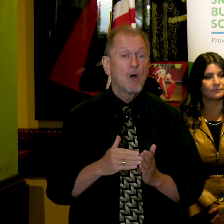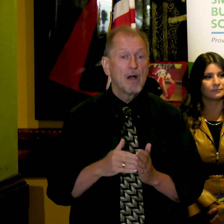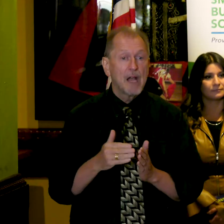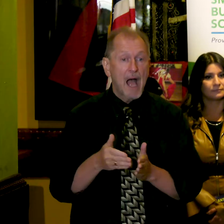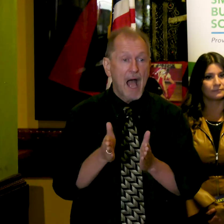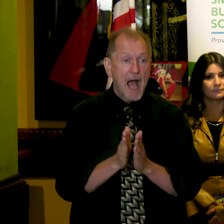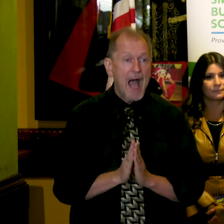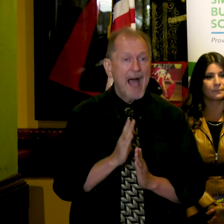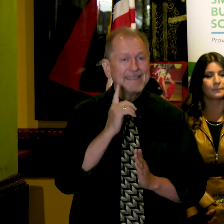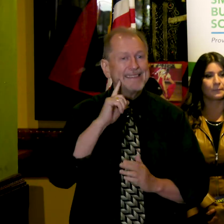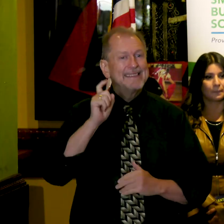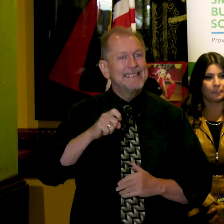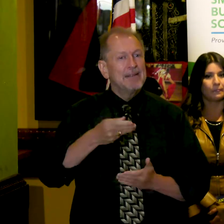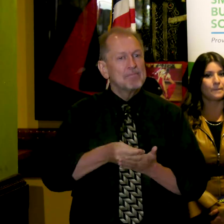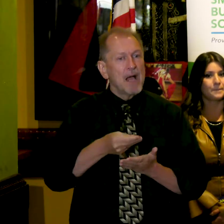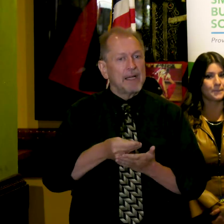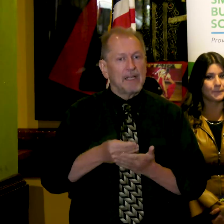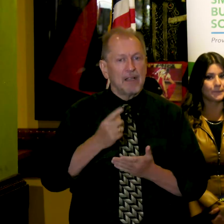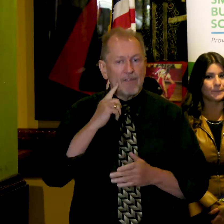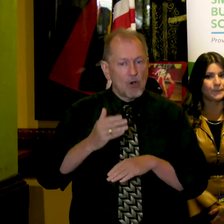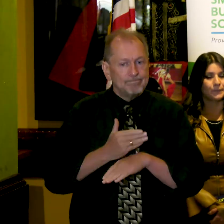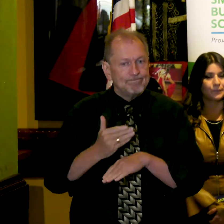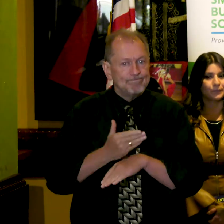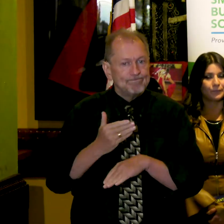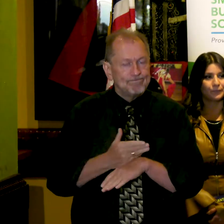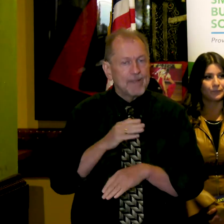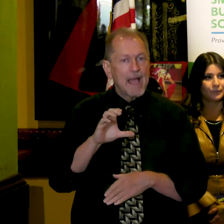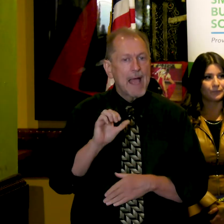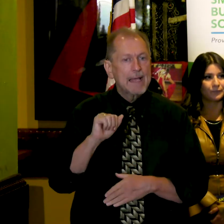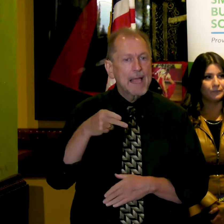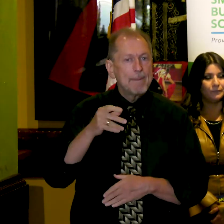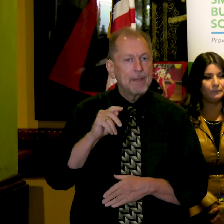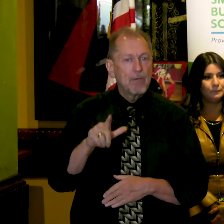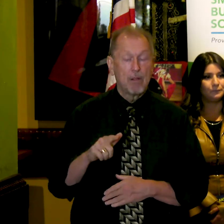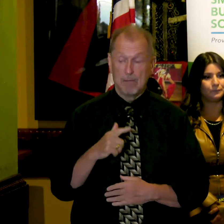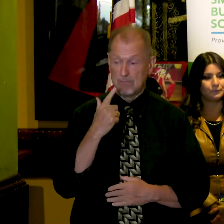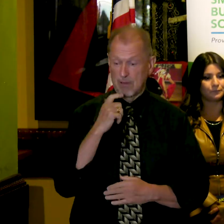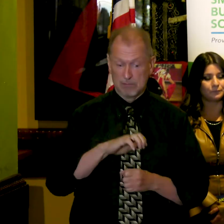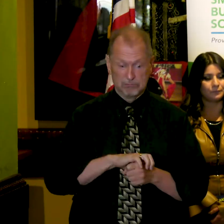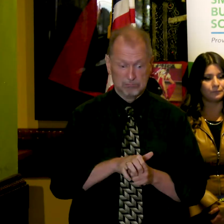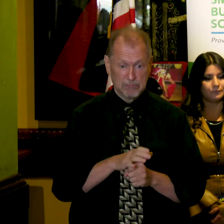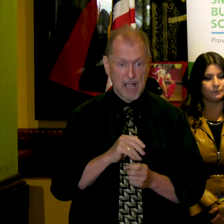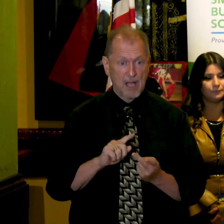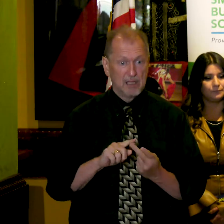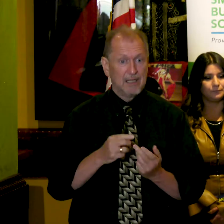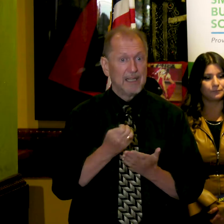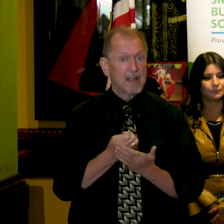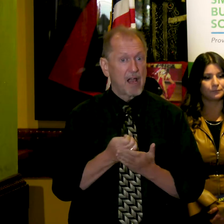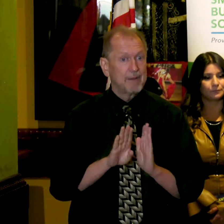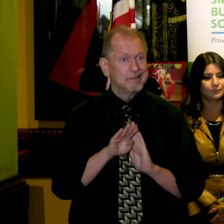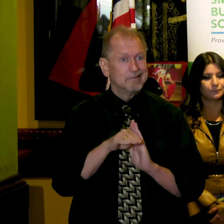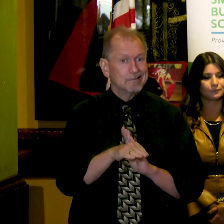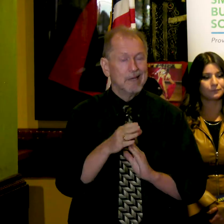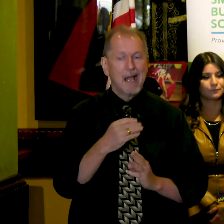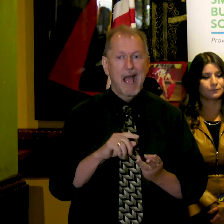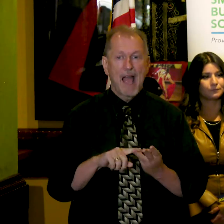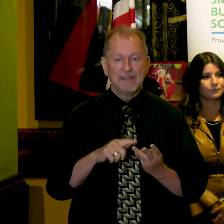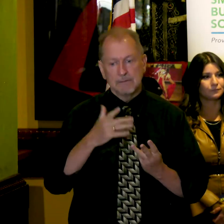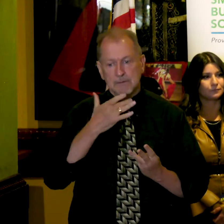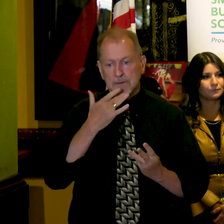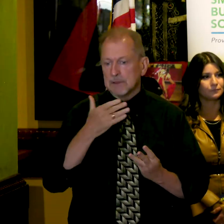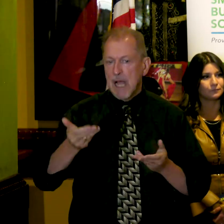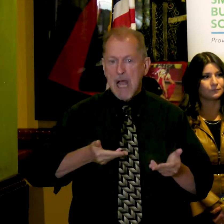to capital. The pandemic and uncertain economy and the current labor market have created a very difficult